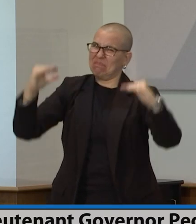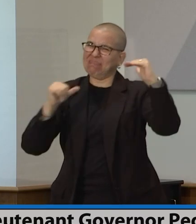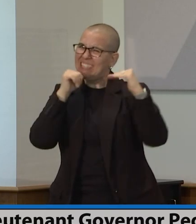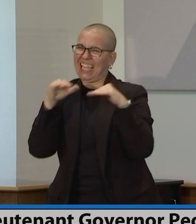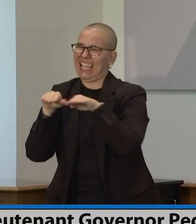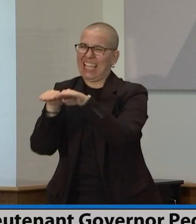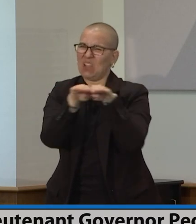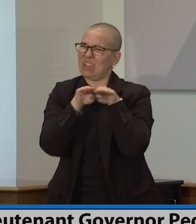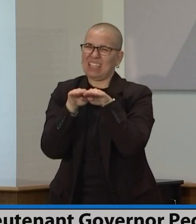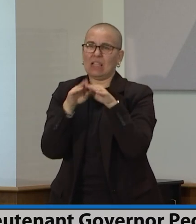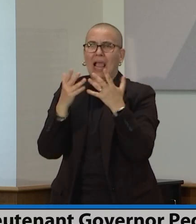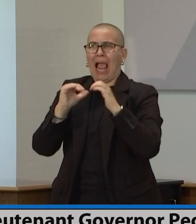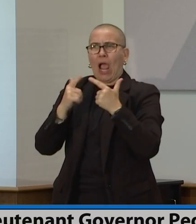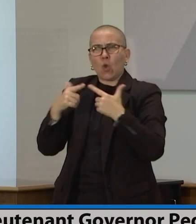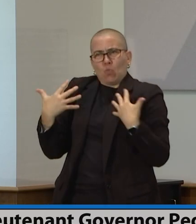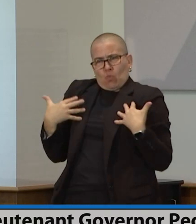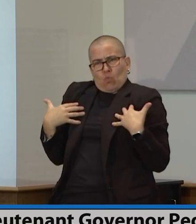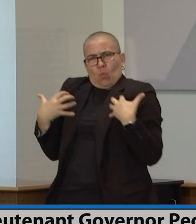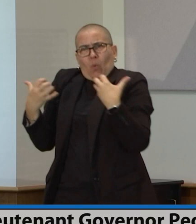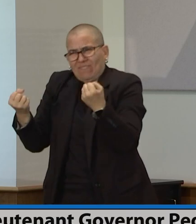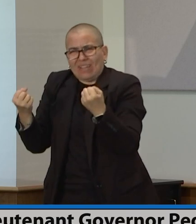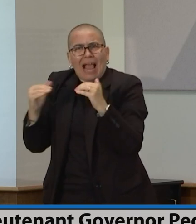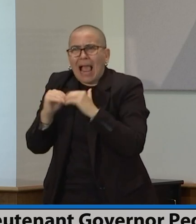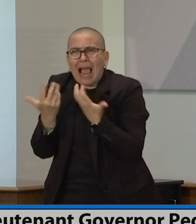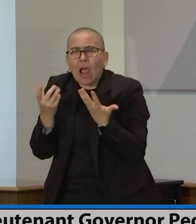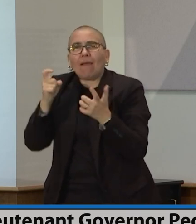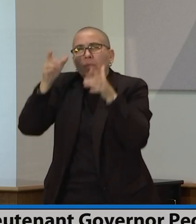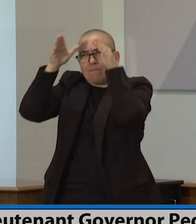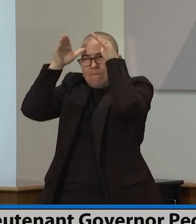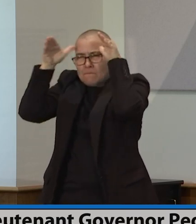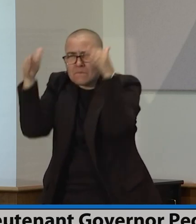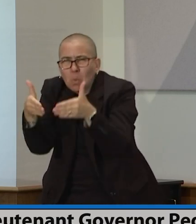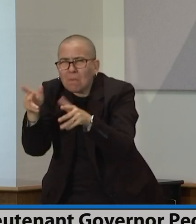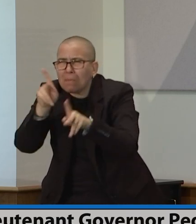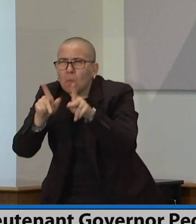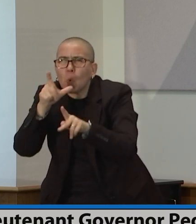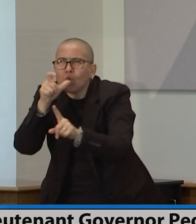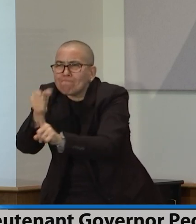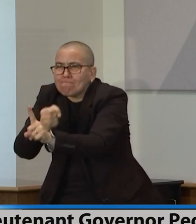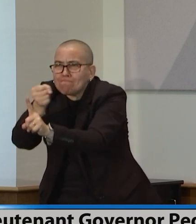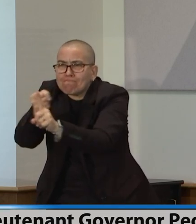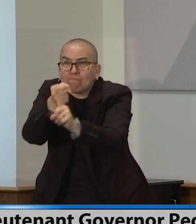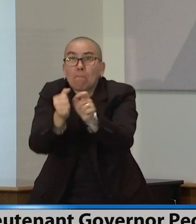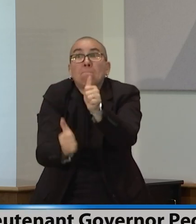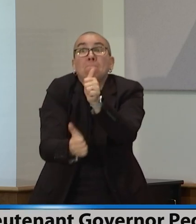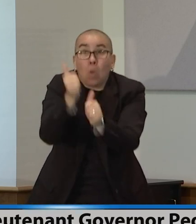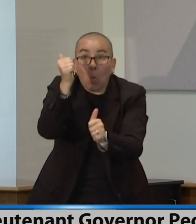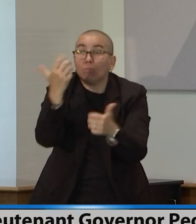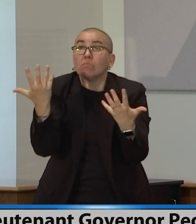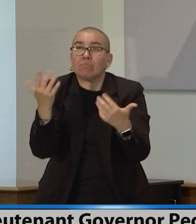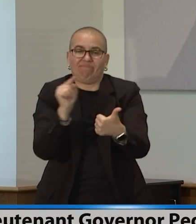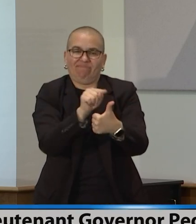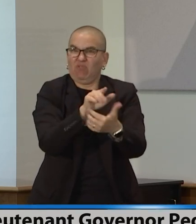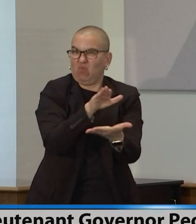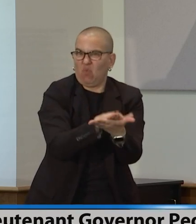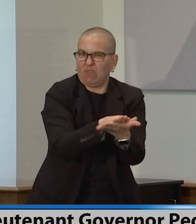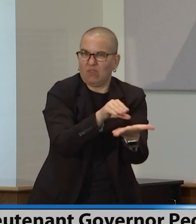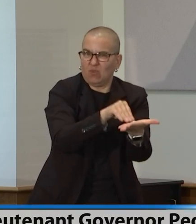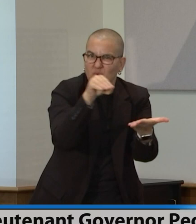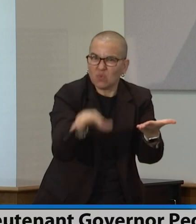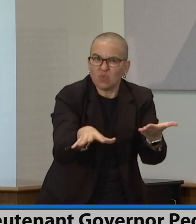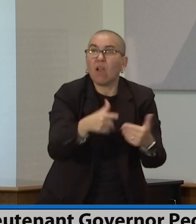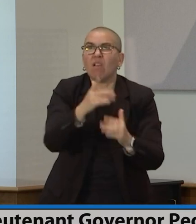those who have been hit the hardest. Our schools and students, our small businesses, and our working